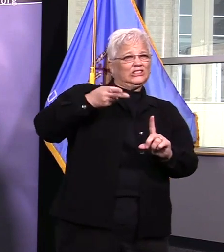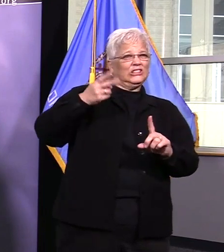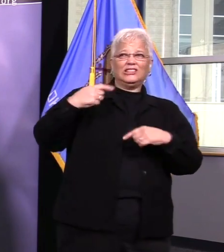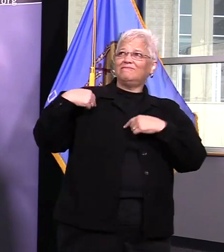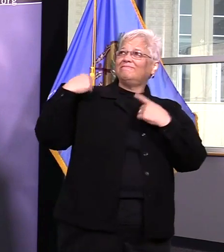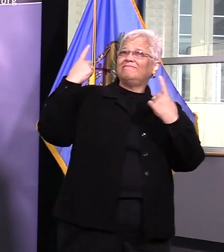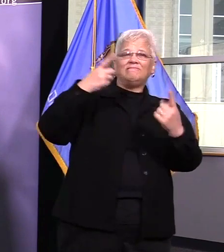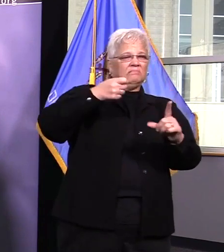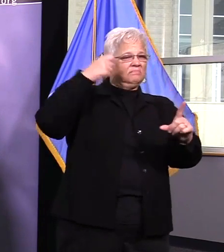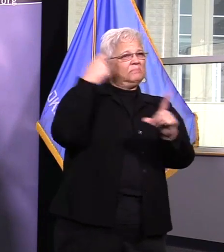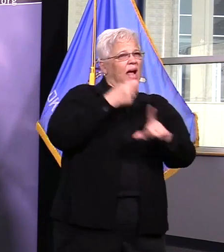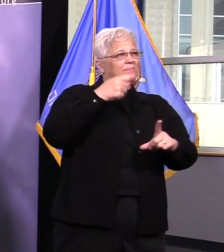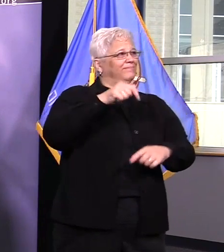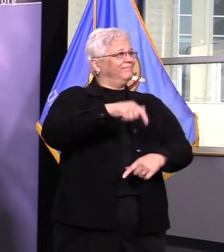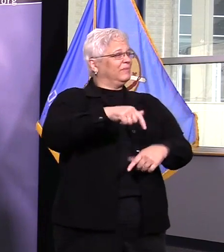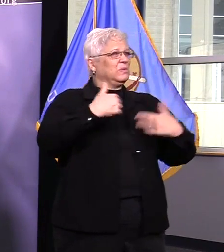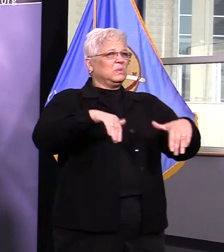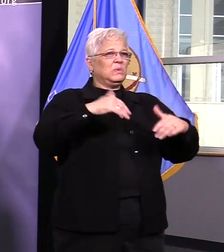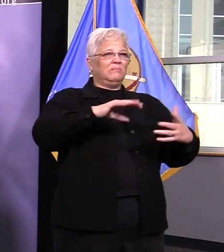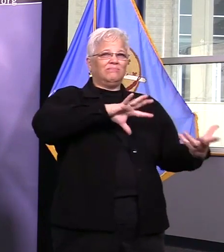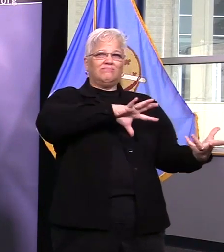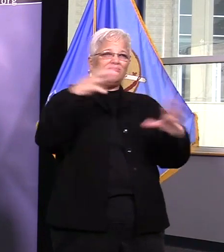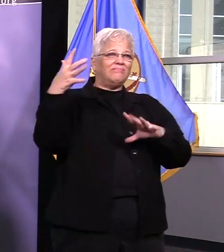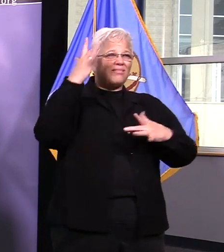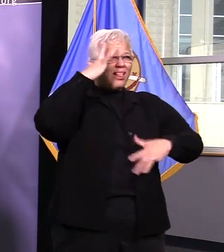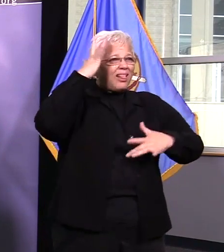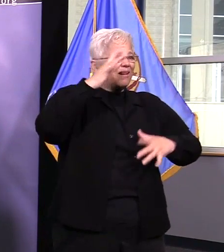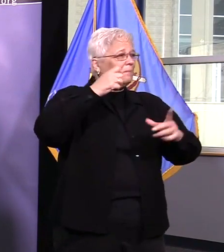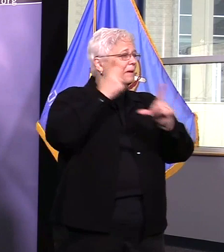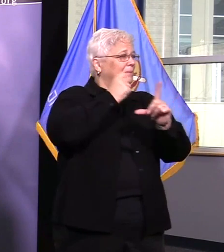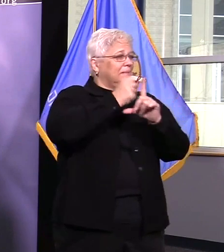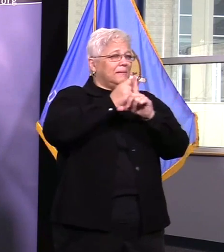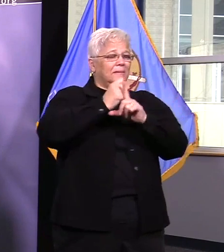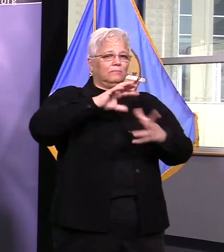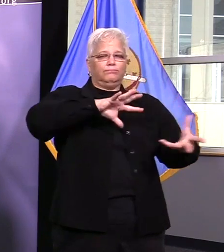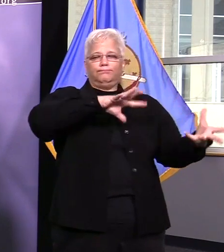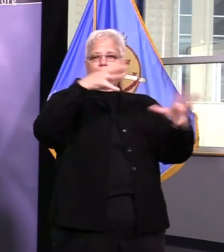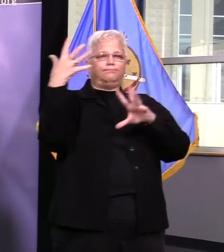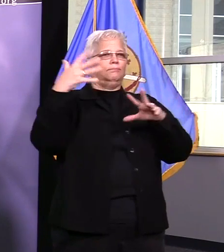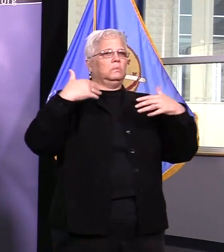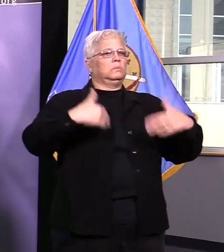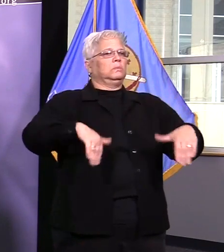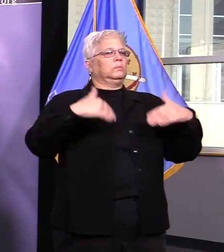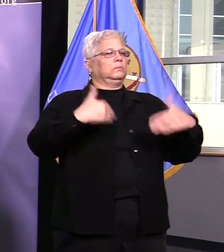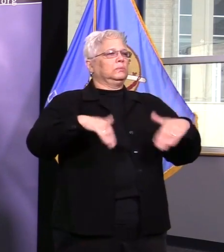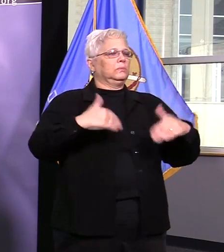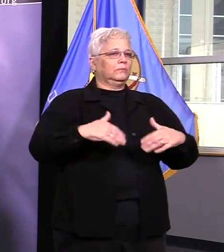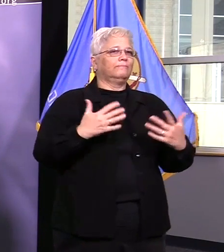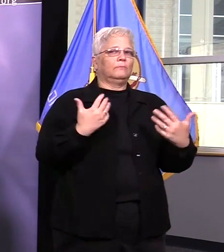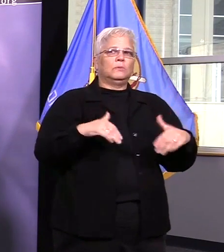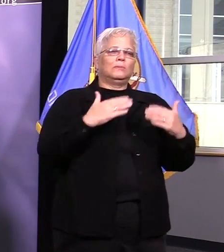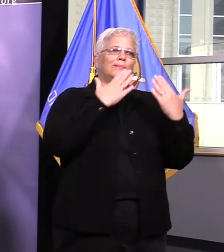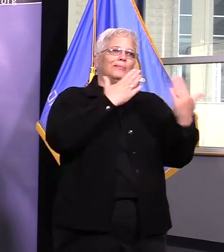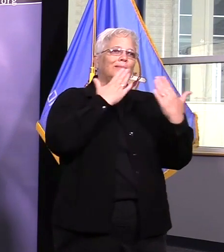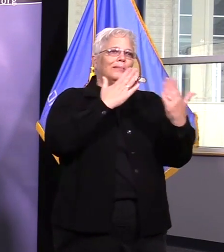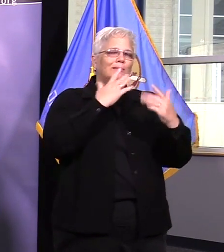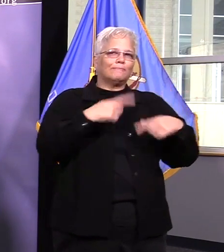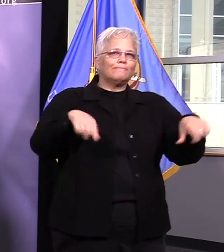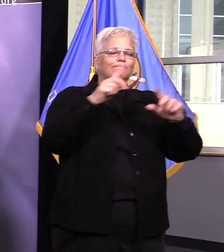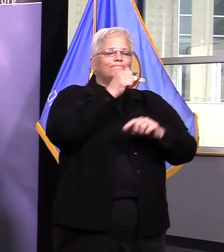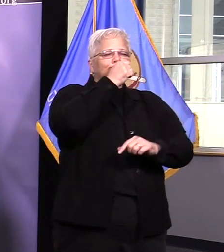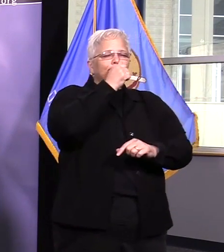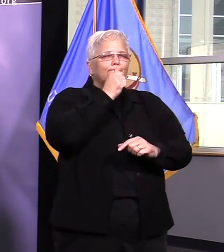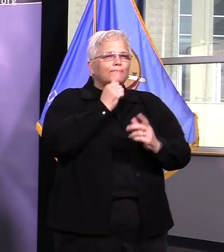necessary to save lives and protect our fellow Tulsans. I